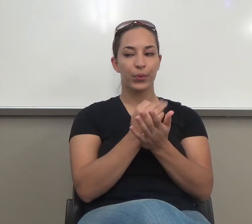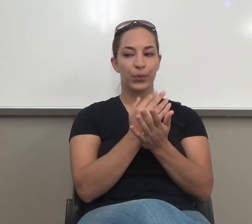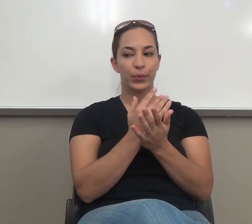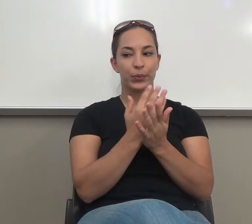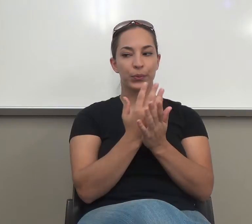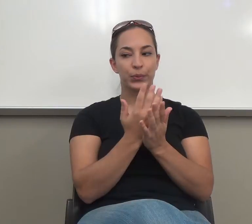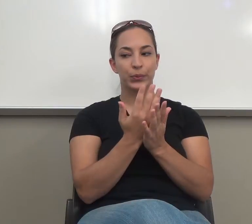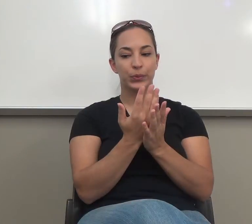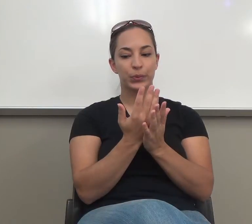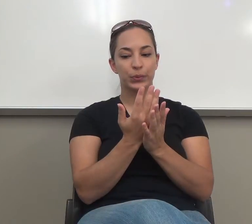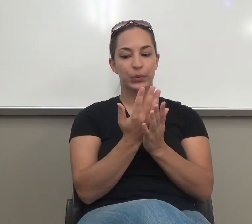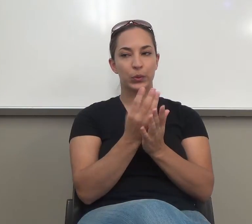oops.